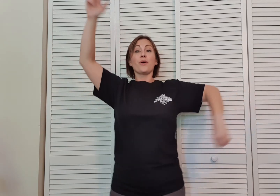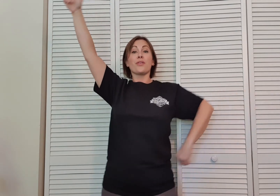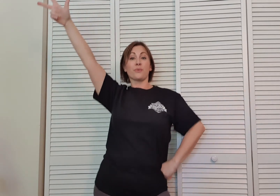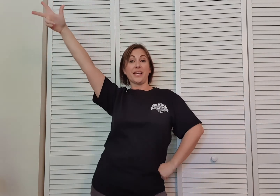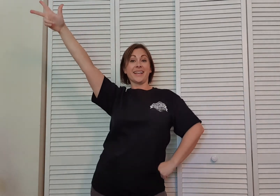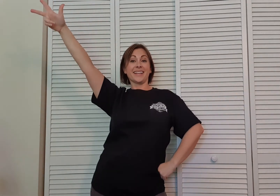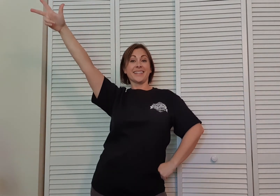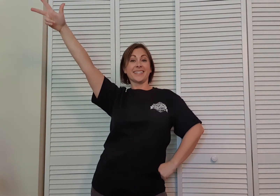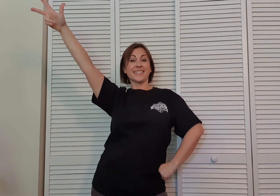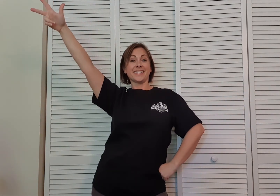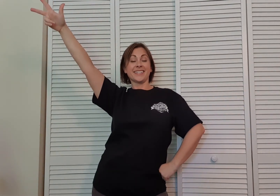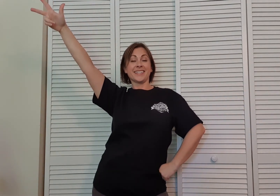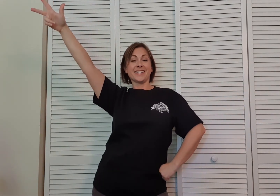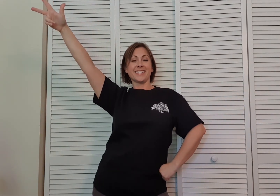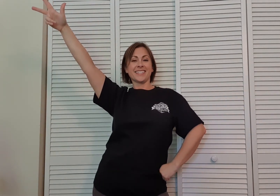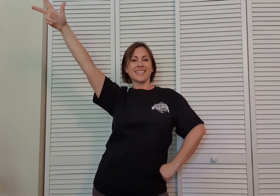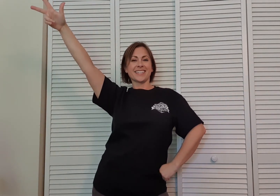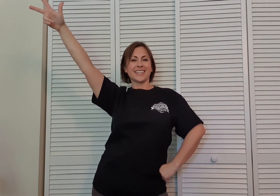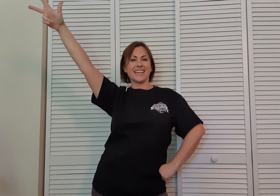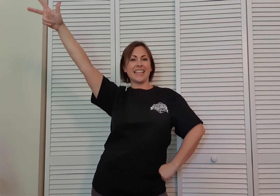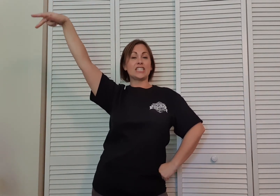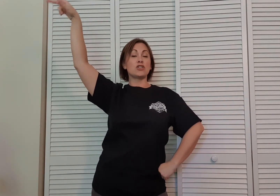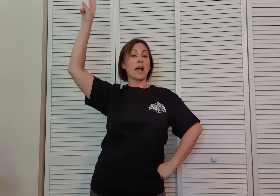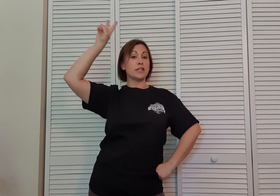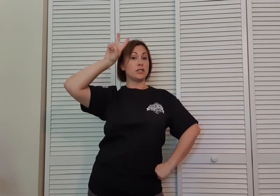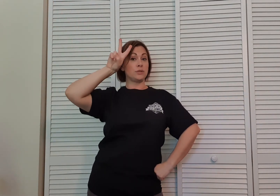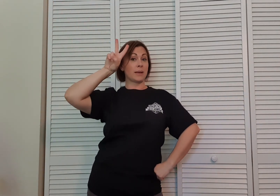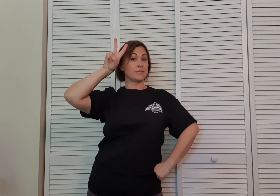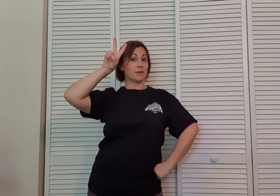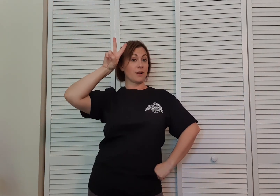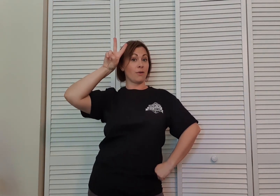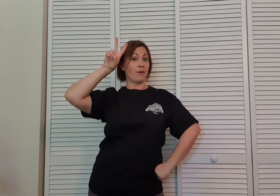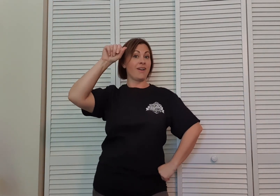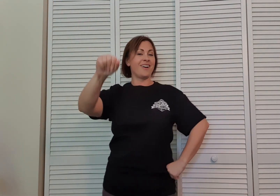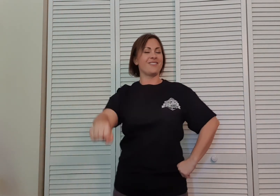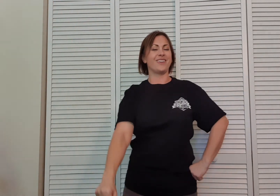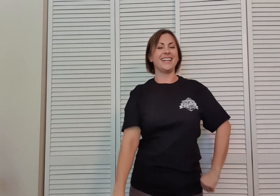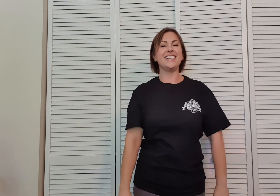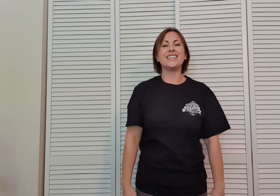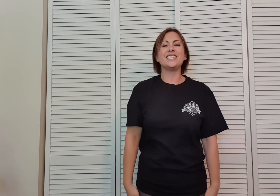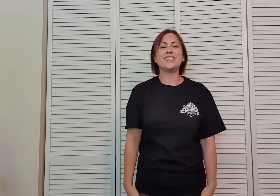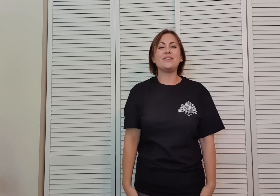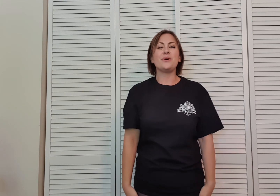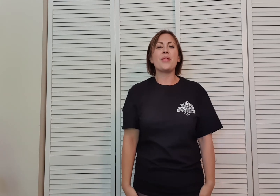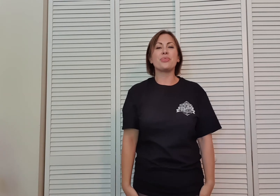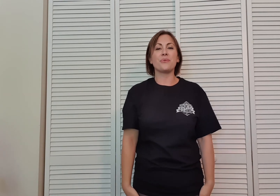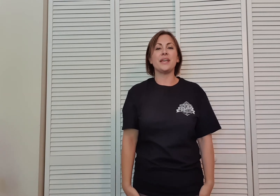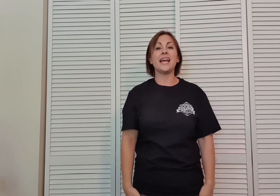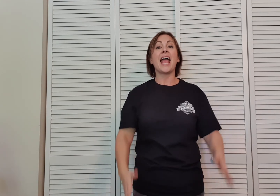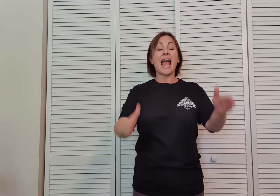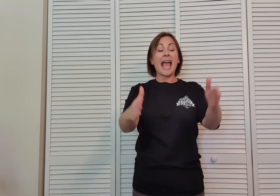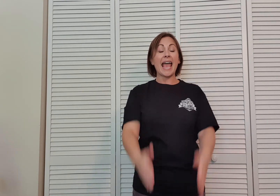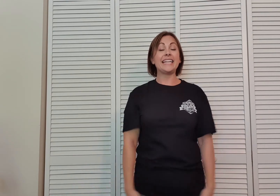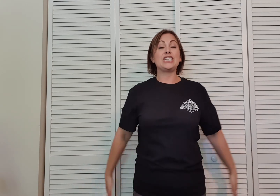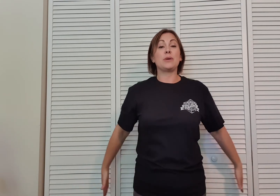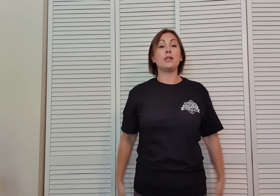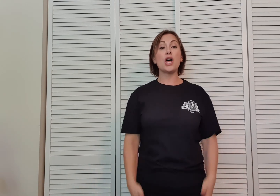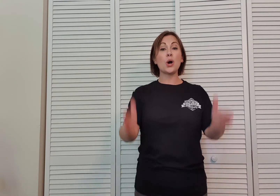For three. Good. Let's try it two times in a row. One, two, three. H double O